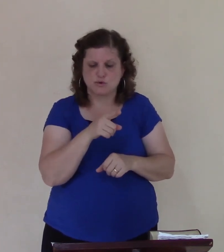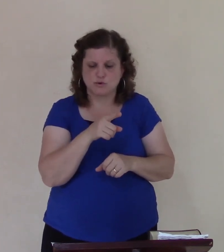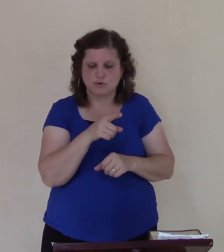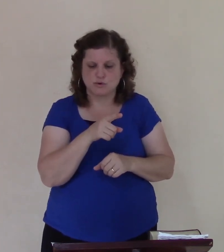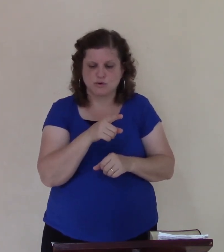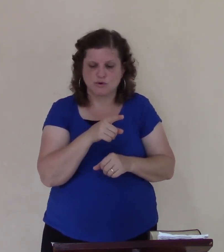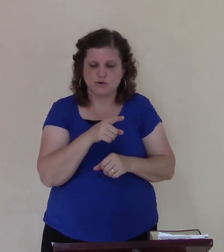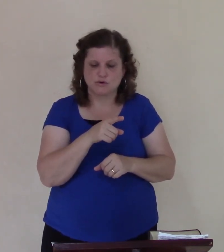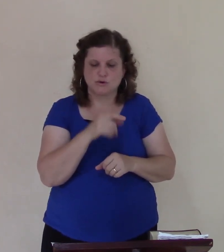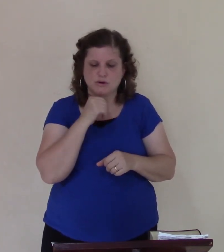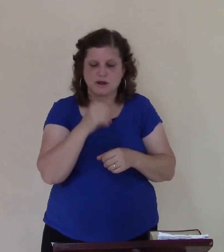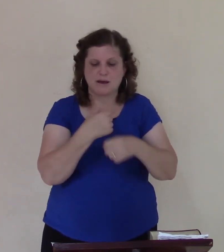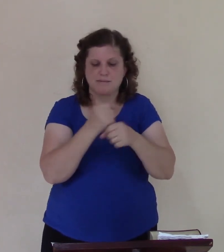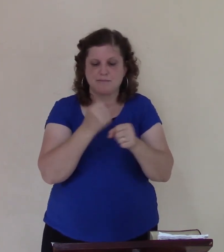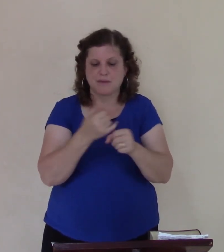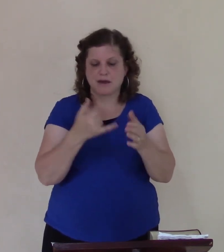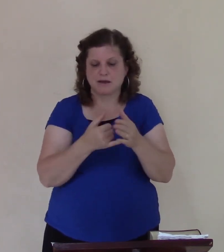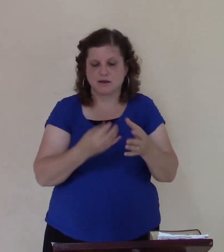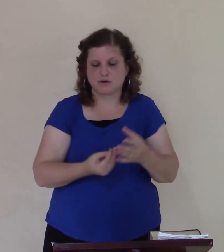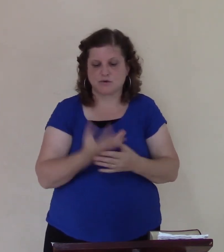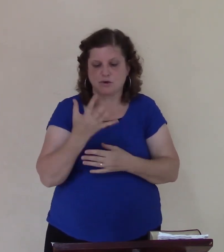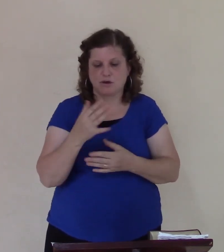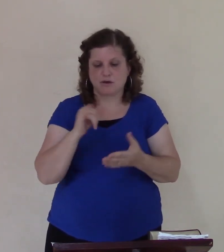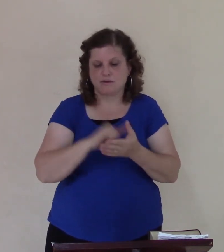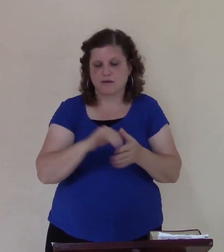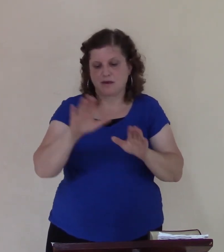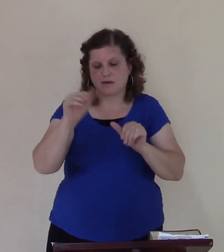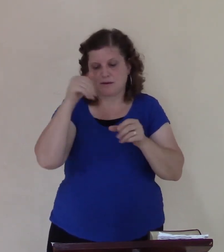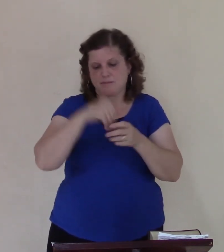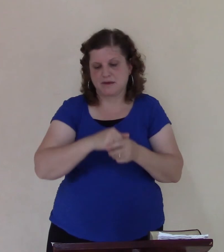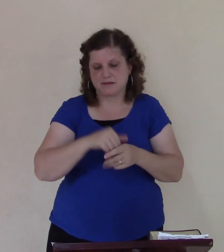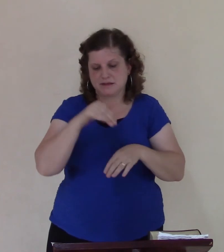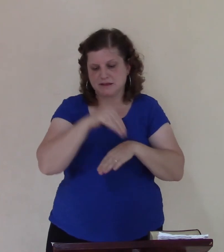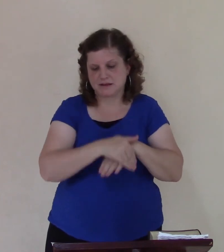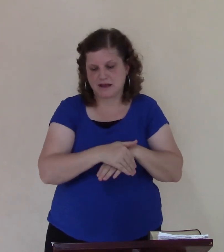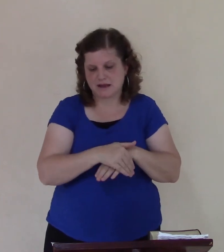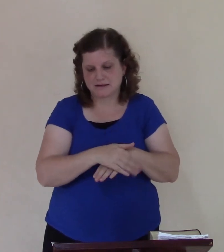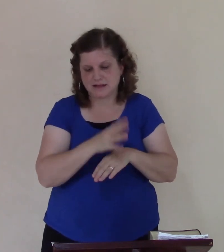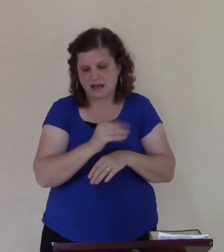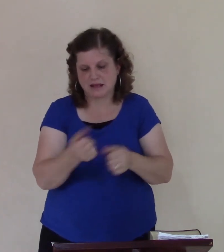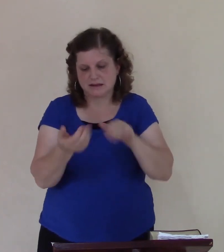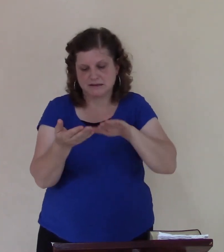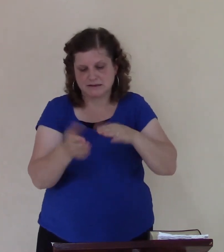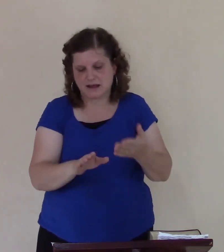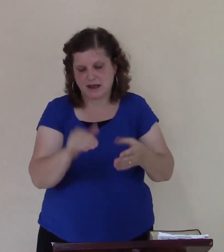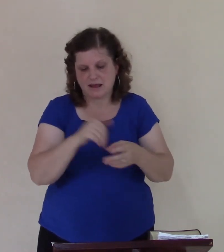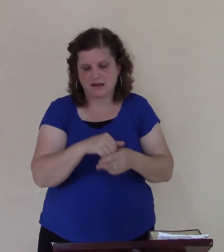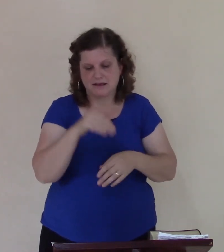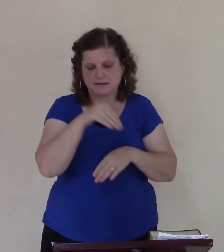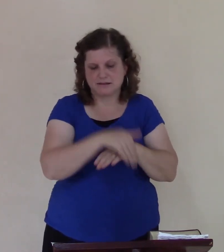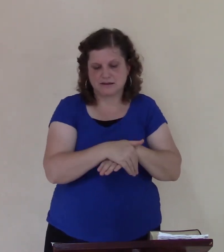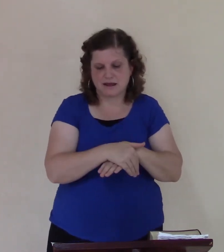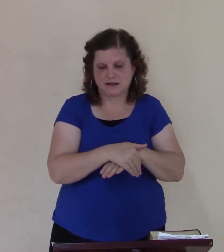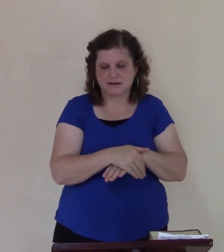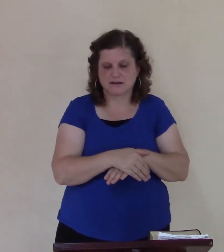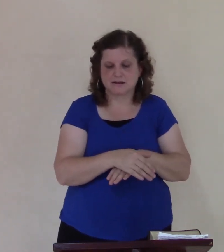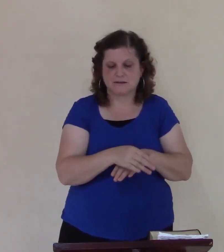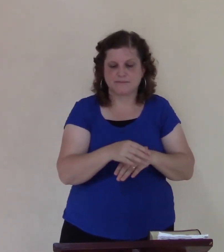which came up in the night and the night not spare none of them that great sin or more than three